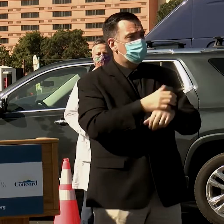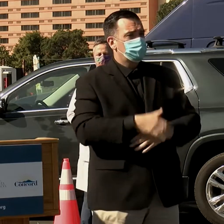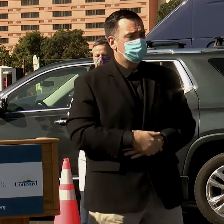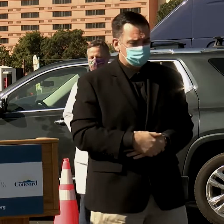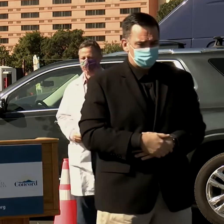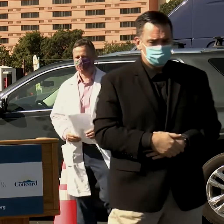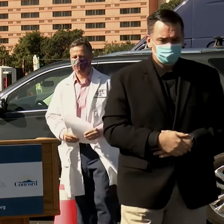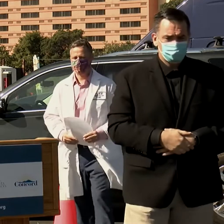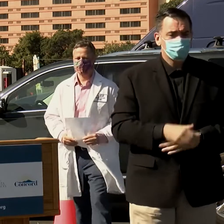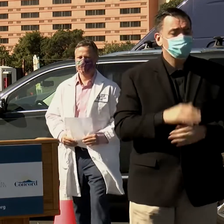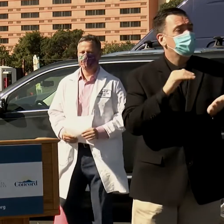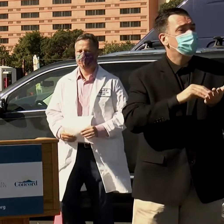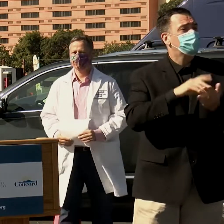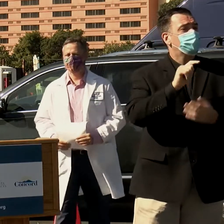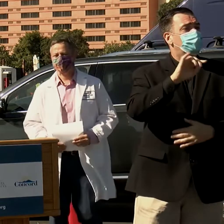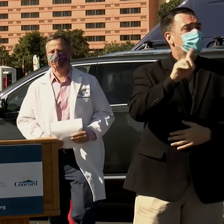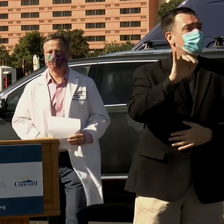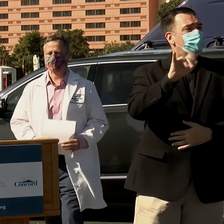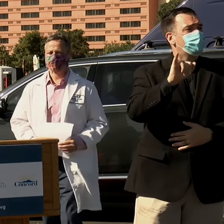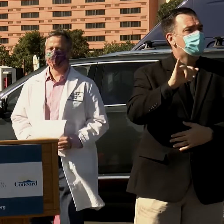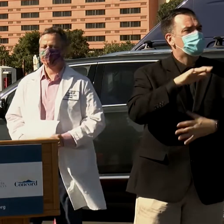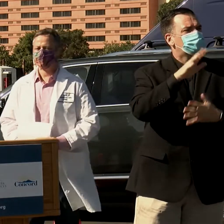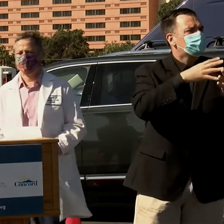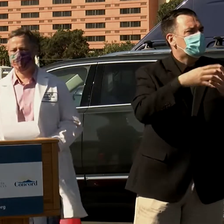Dr. Savelli, want to talk a little bit about logistics?